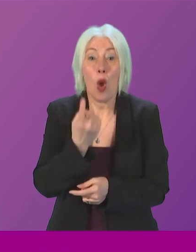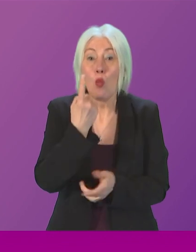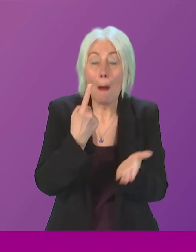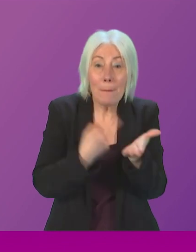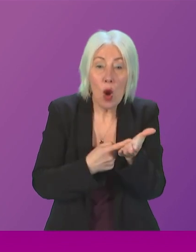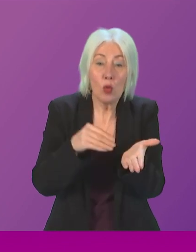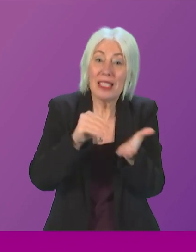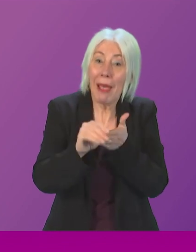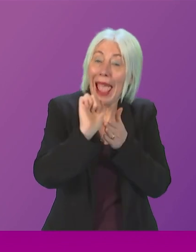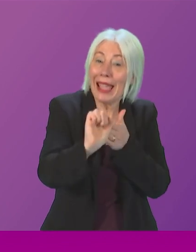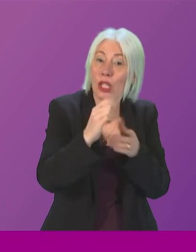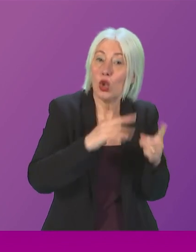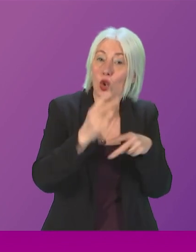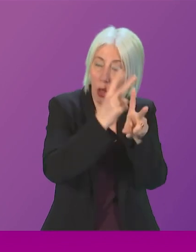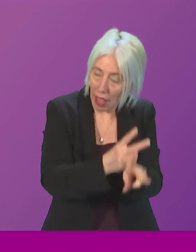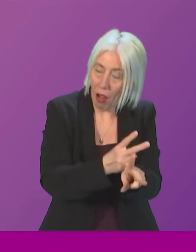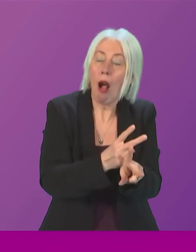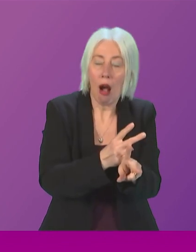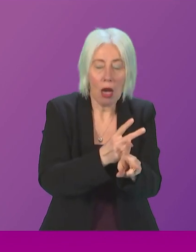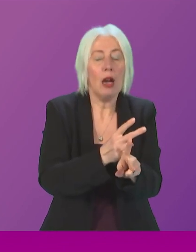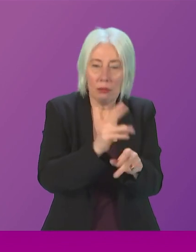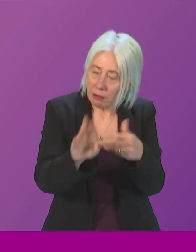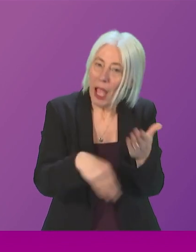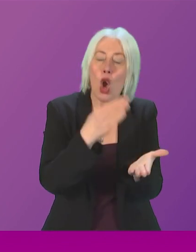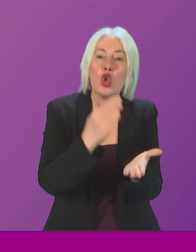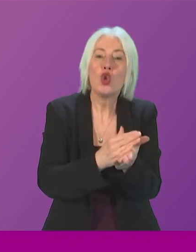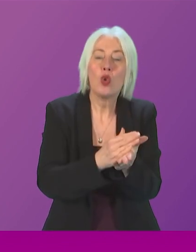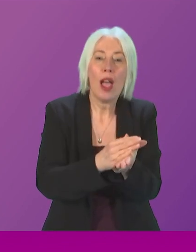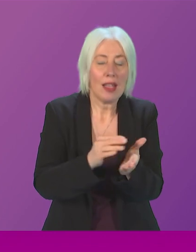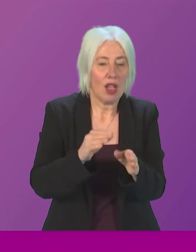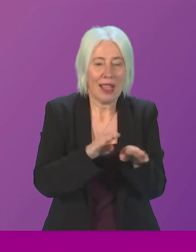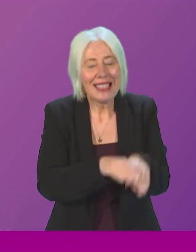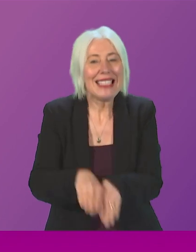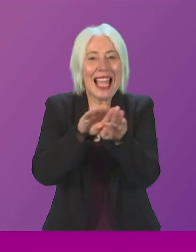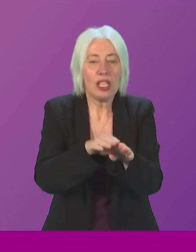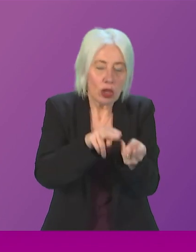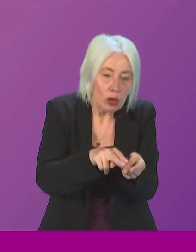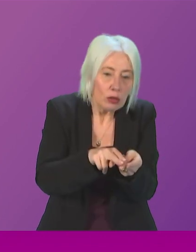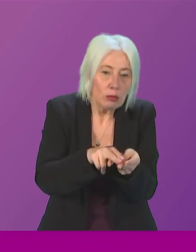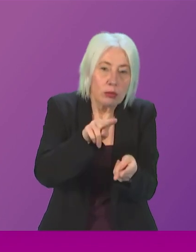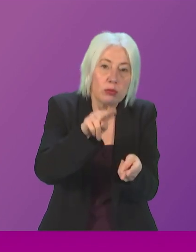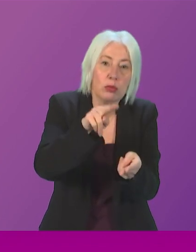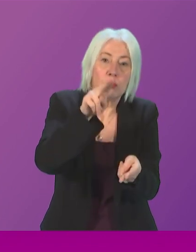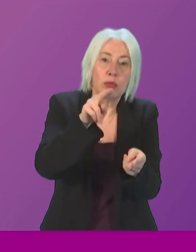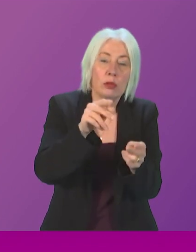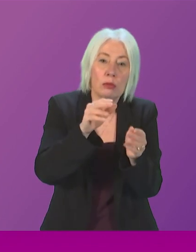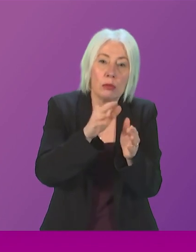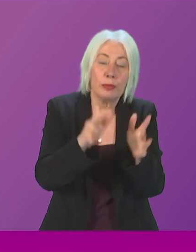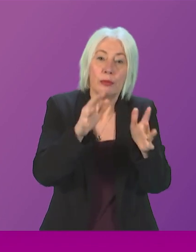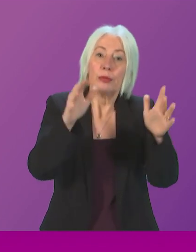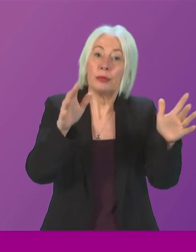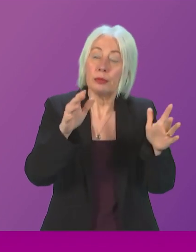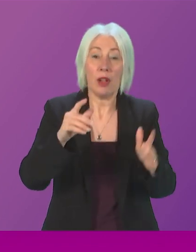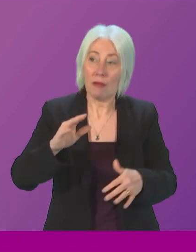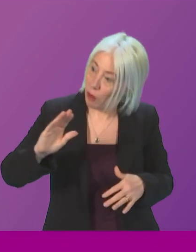social care is ensuring that we lift standards for adult social care workers, ensure we're lifting standards